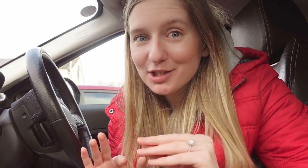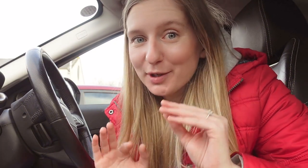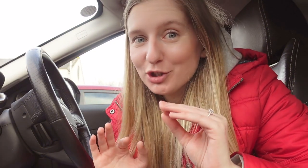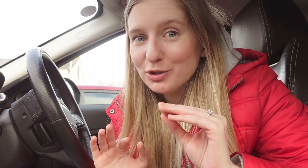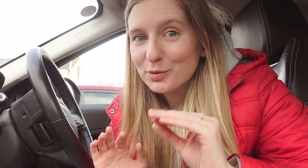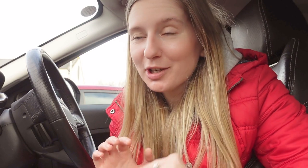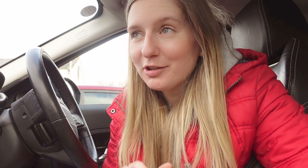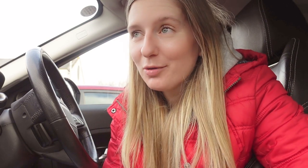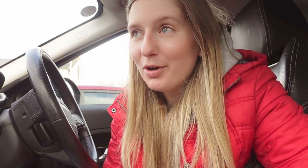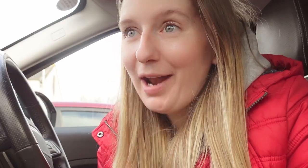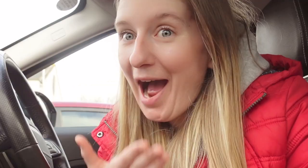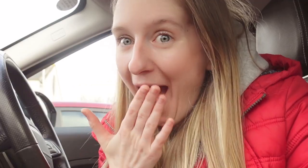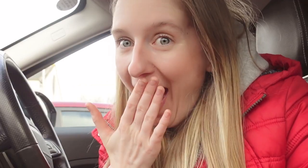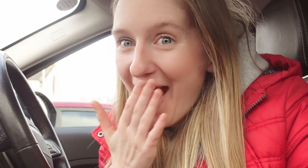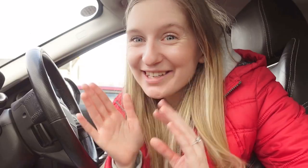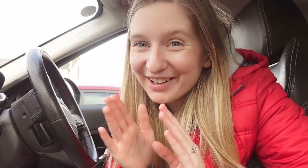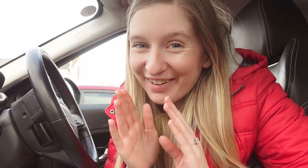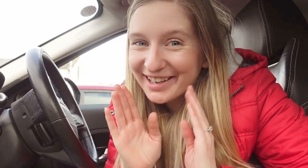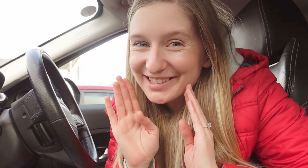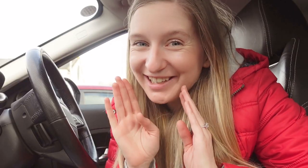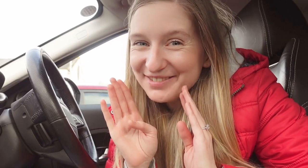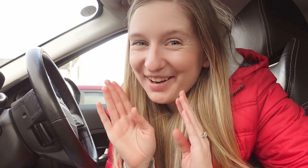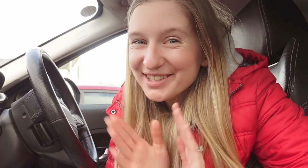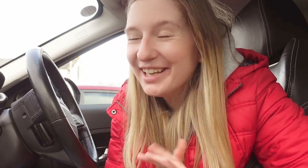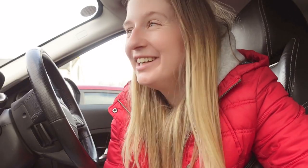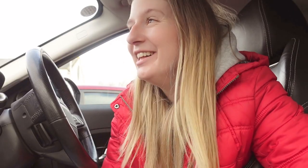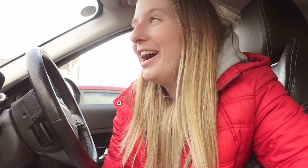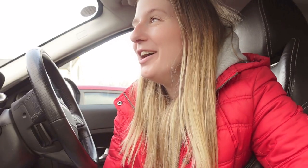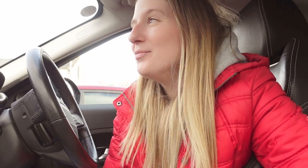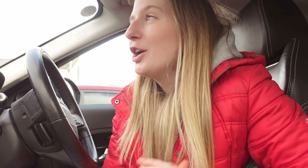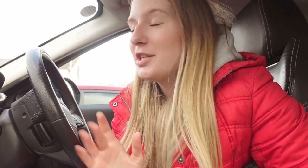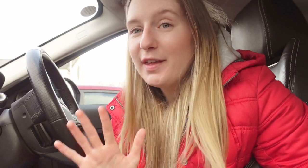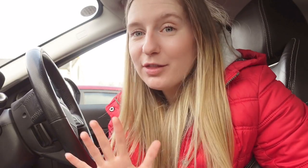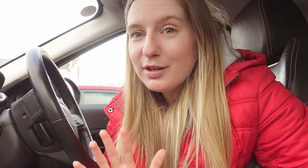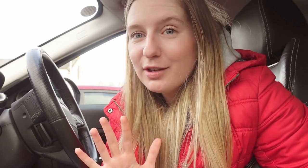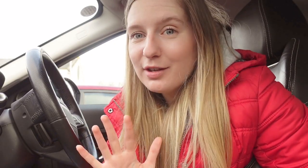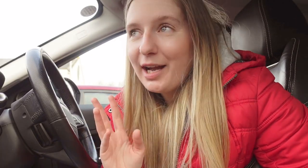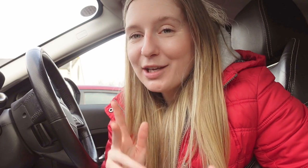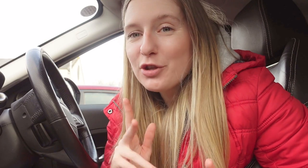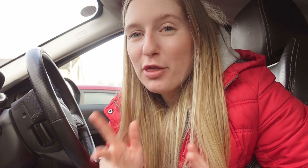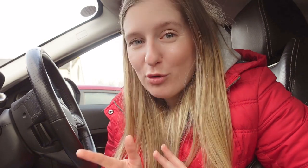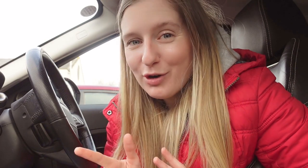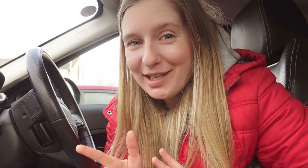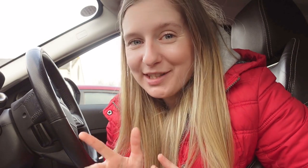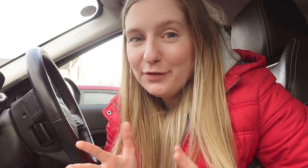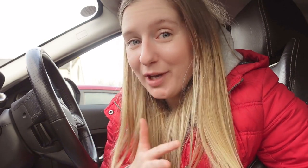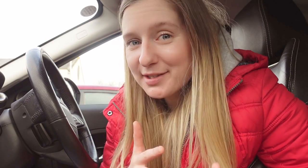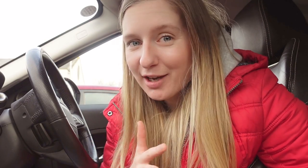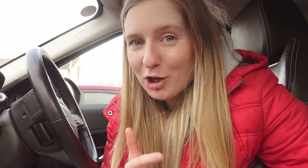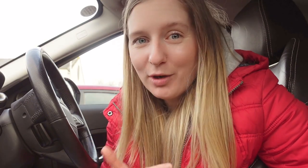so I can choose what color I want so I'm very excited about it um because I think that I guess the thought is that if you get a skin color one